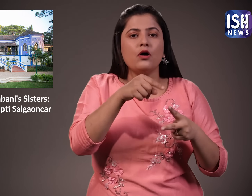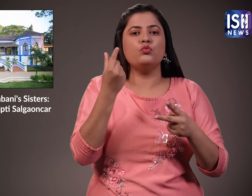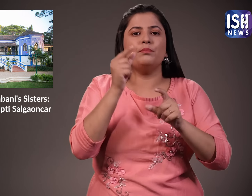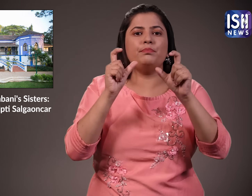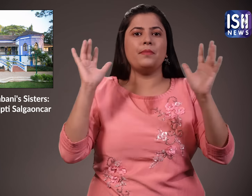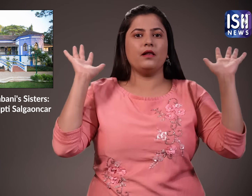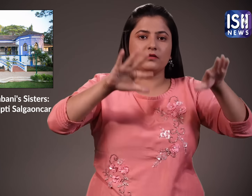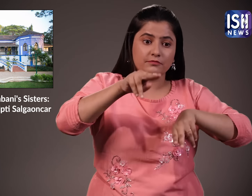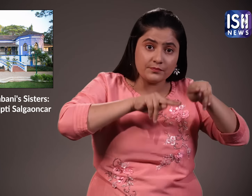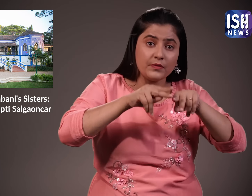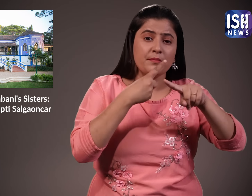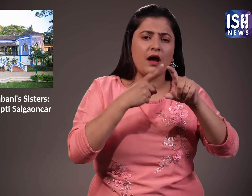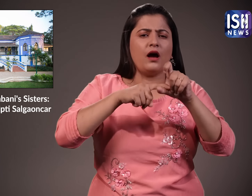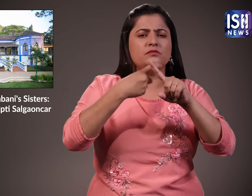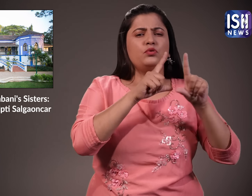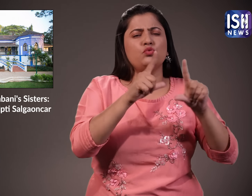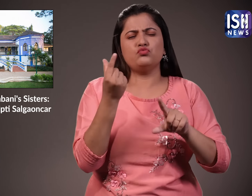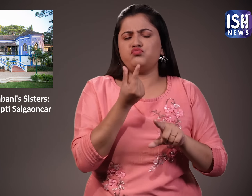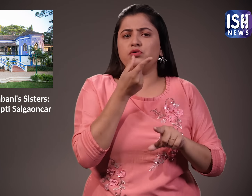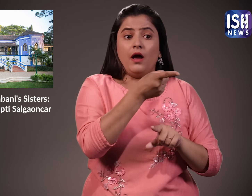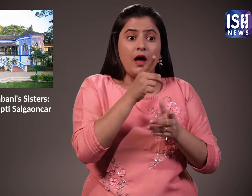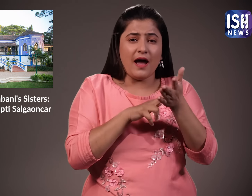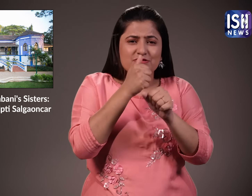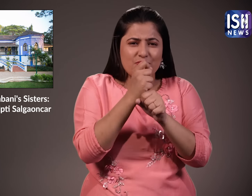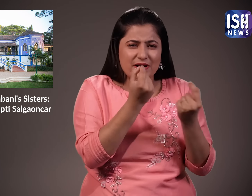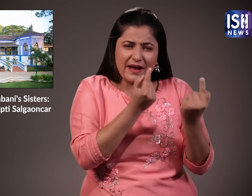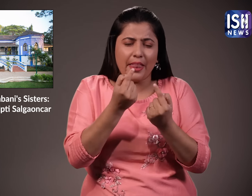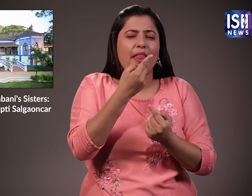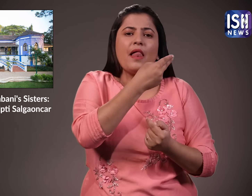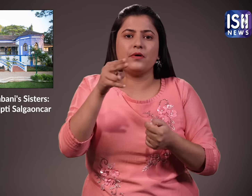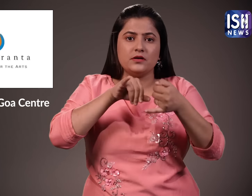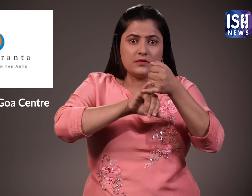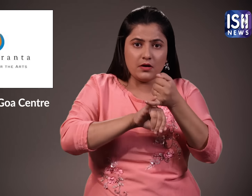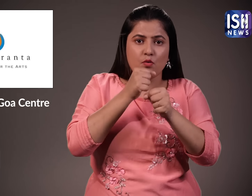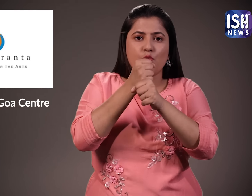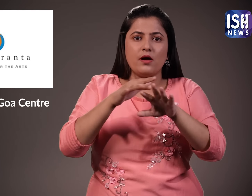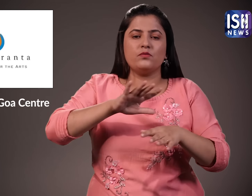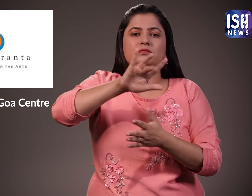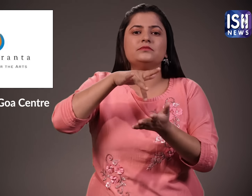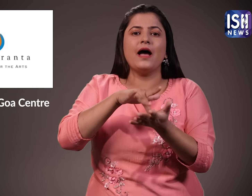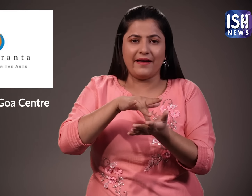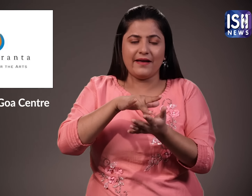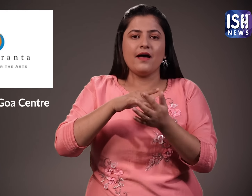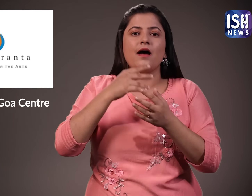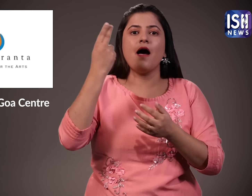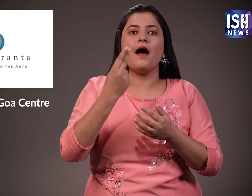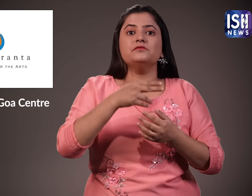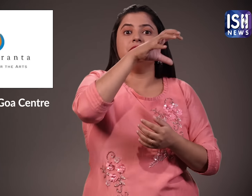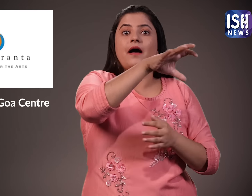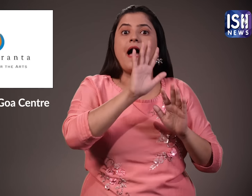Artists use it as a working and exhibition space. This NGO run by Deepti is called the Sunna Paranatha Goa Centre